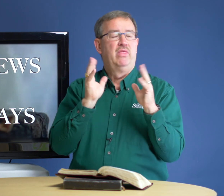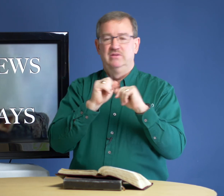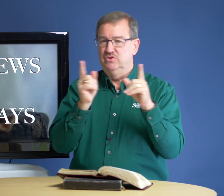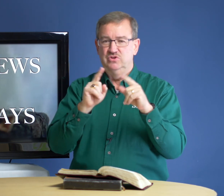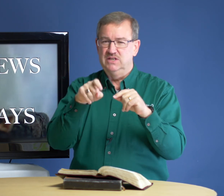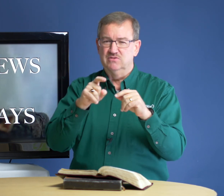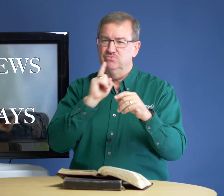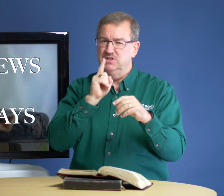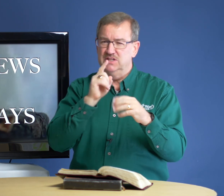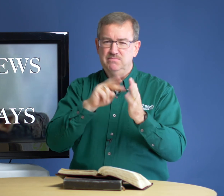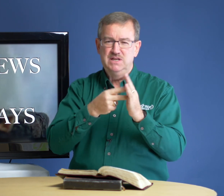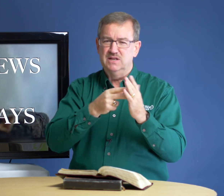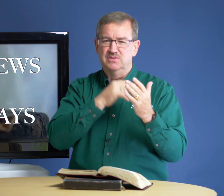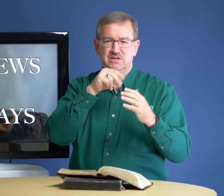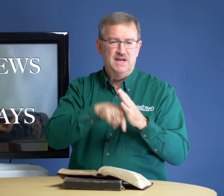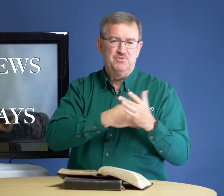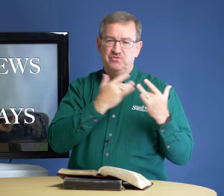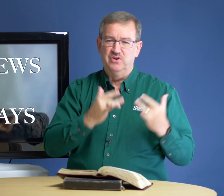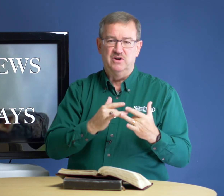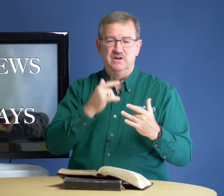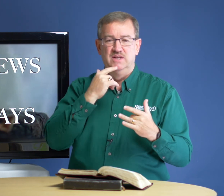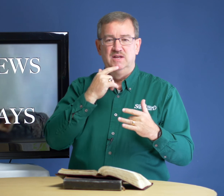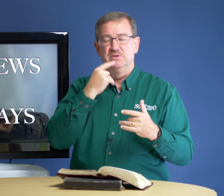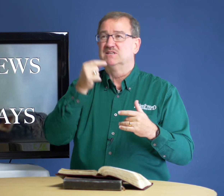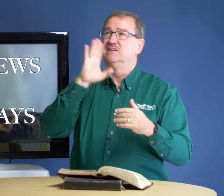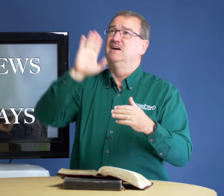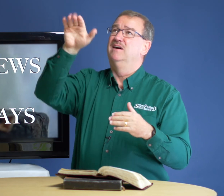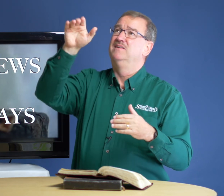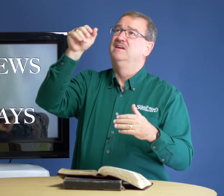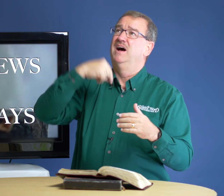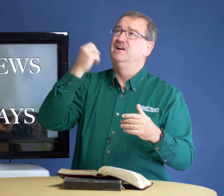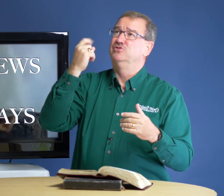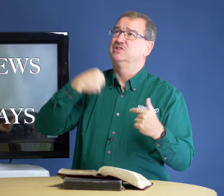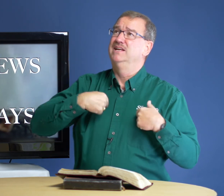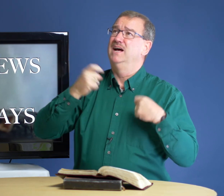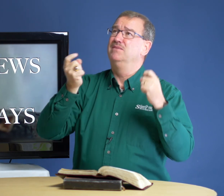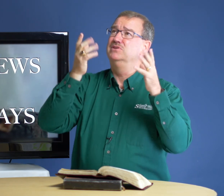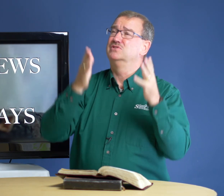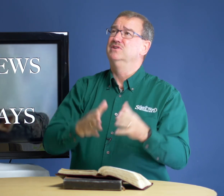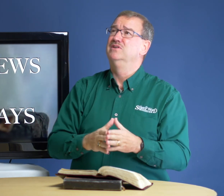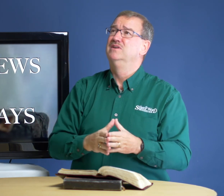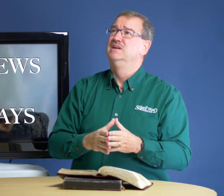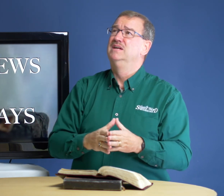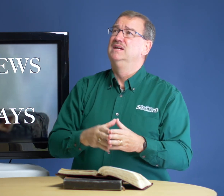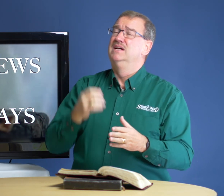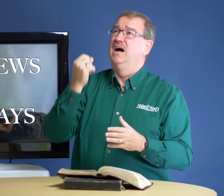No, you need to really mean it in the depth of your heart. But say to God, I understand I'm a sinner. I